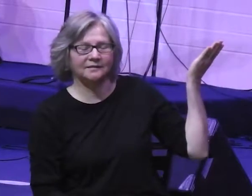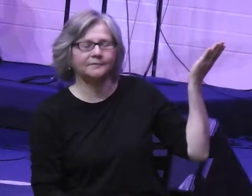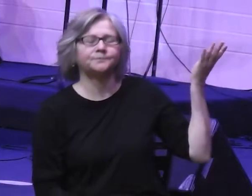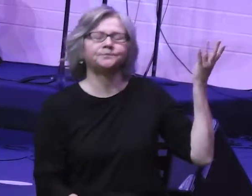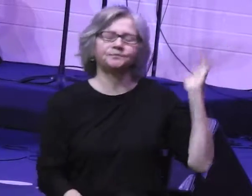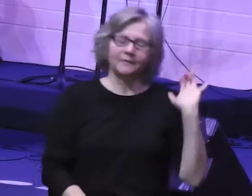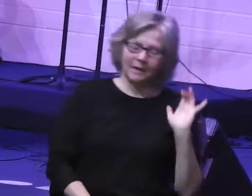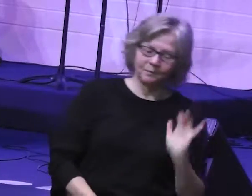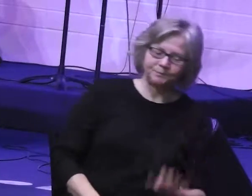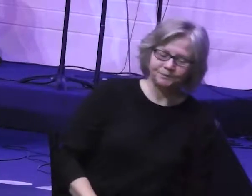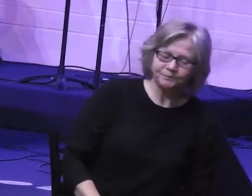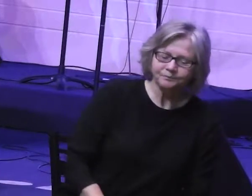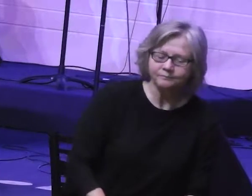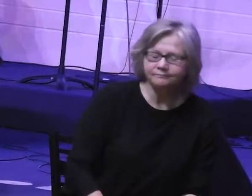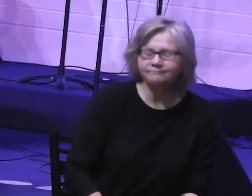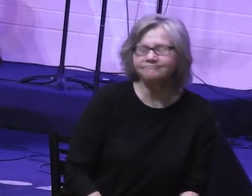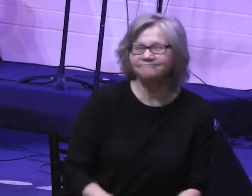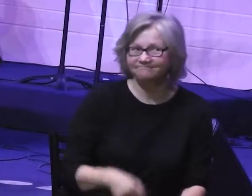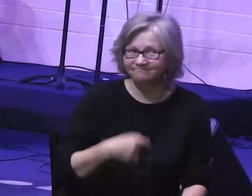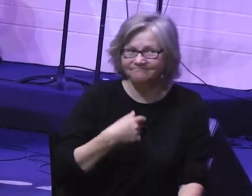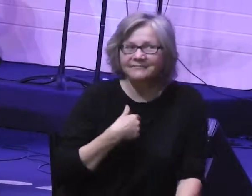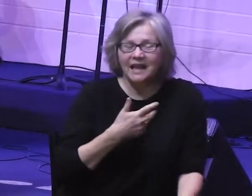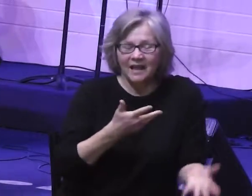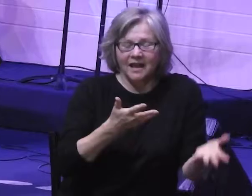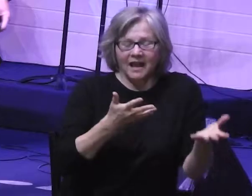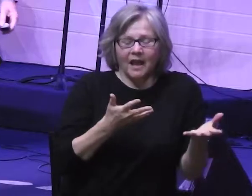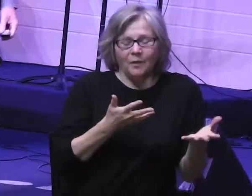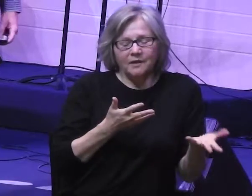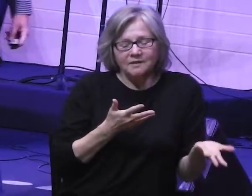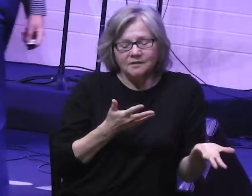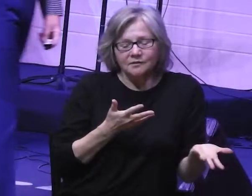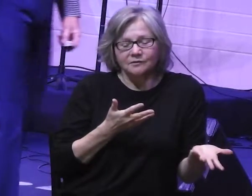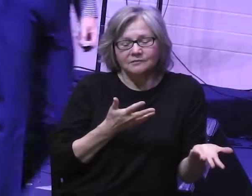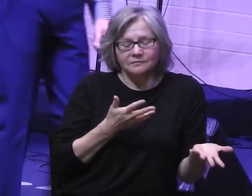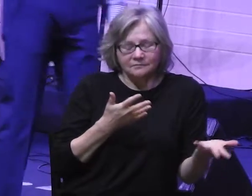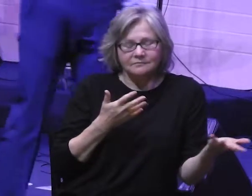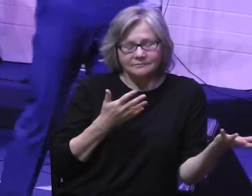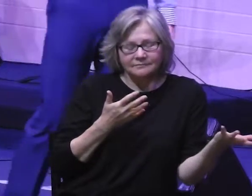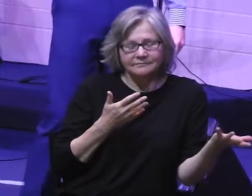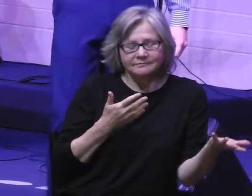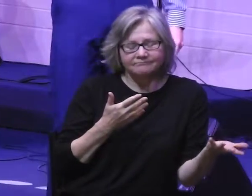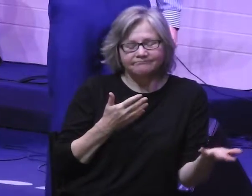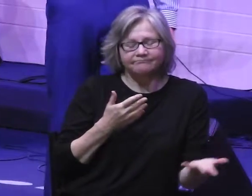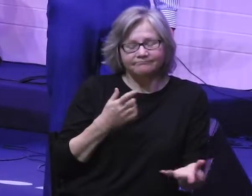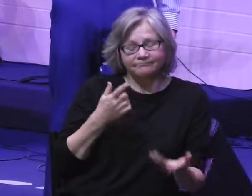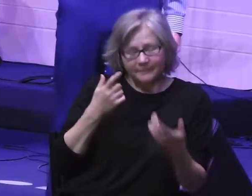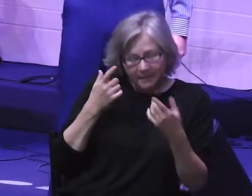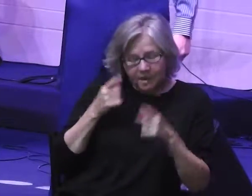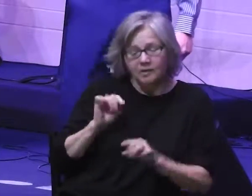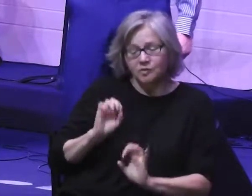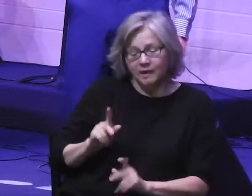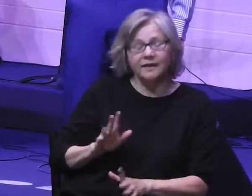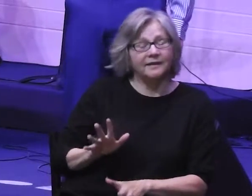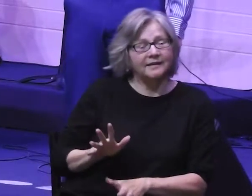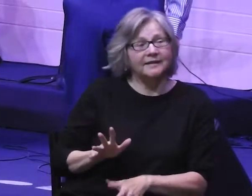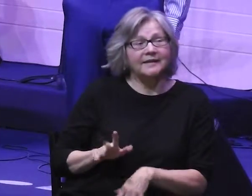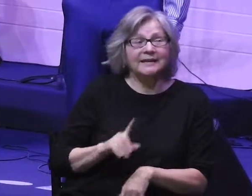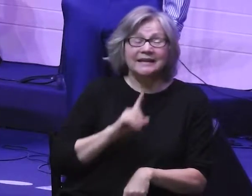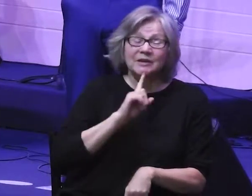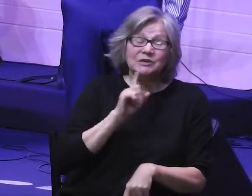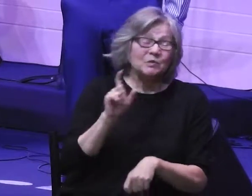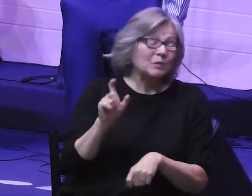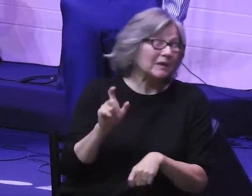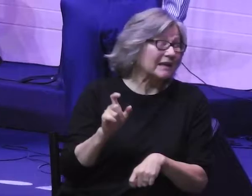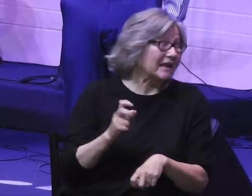having said that, I want to acknowledge and not trivialize the idea that it's